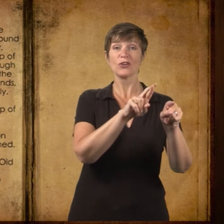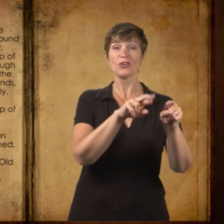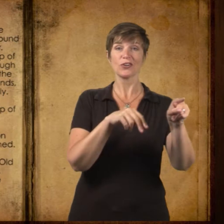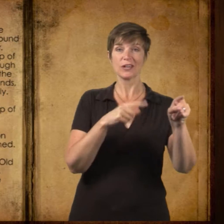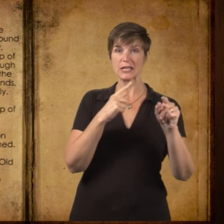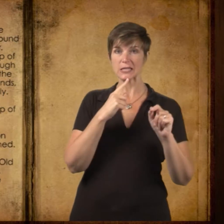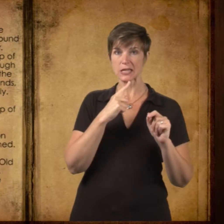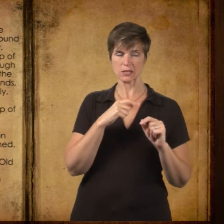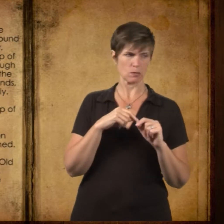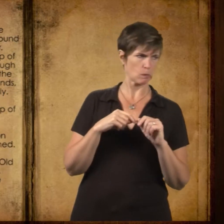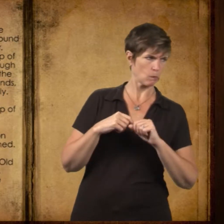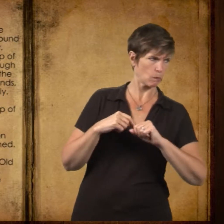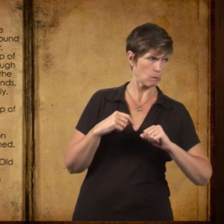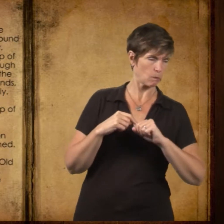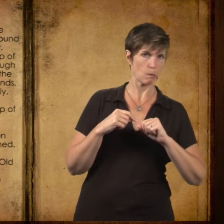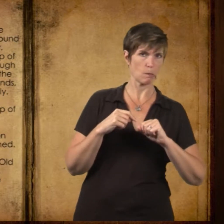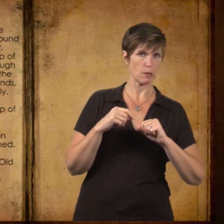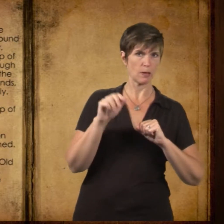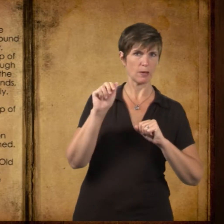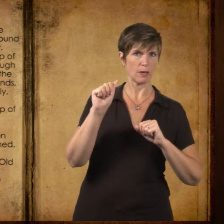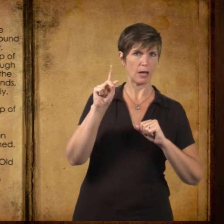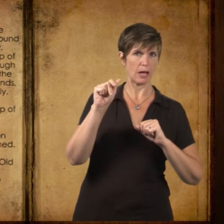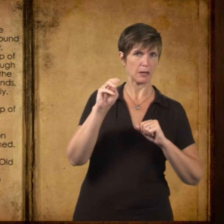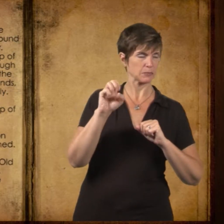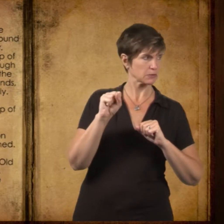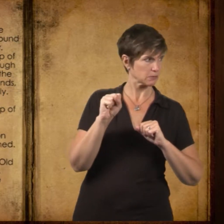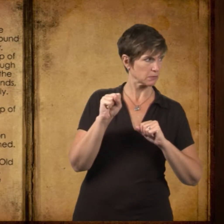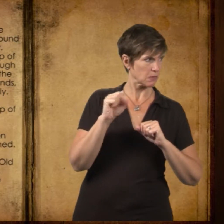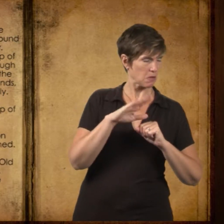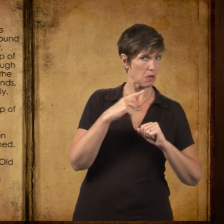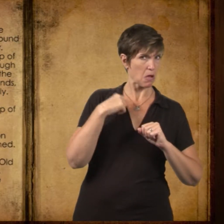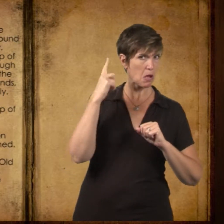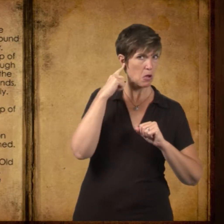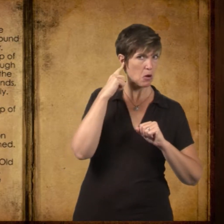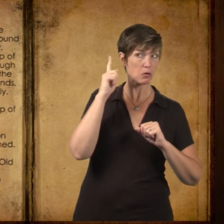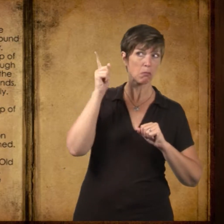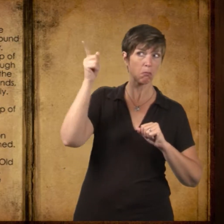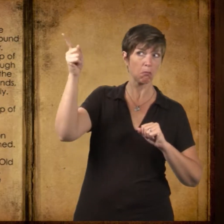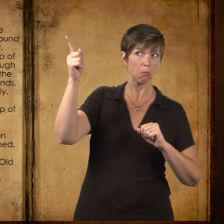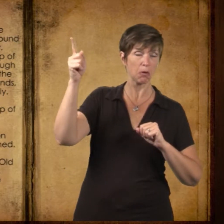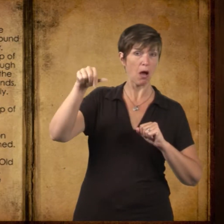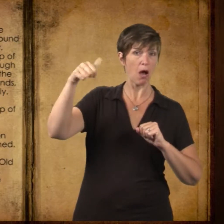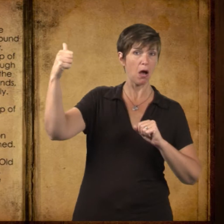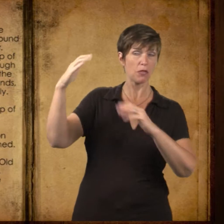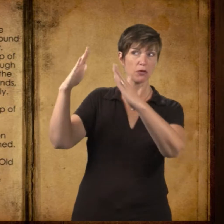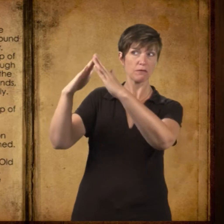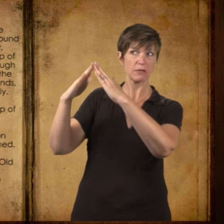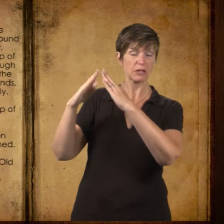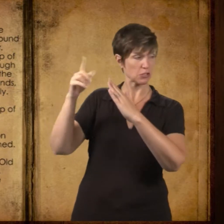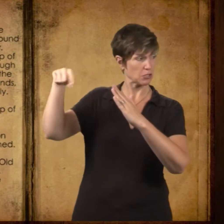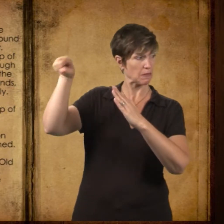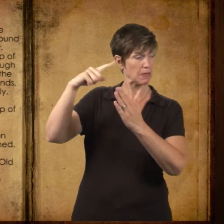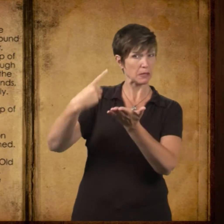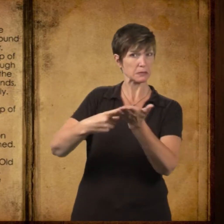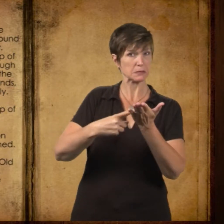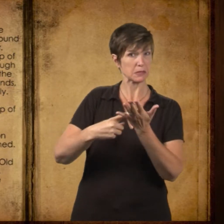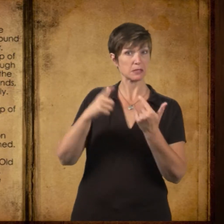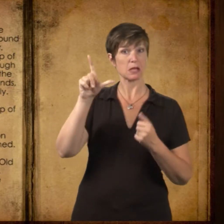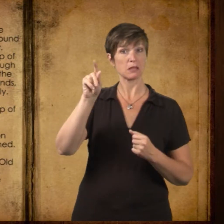They do say, Mr. Adams said, to Old Man Warner, who stood next to him, that over in the North